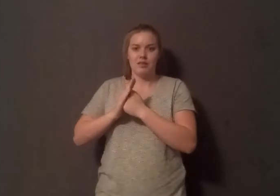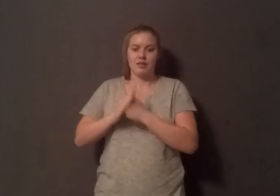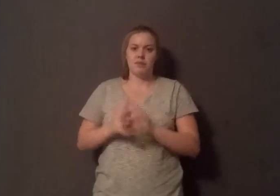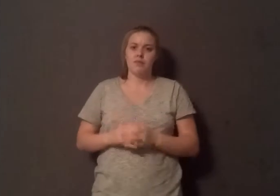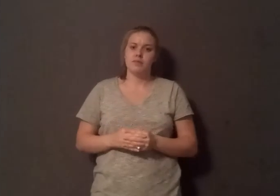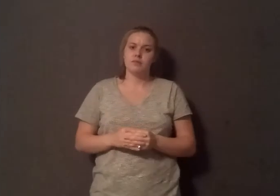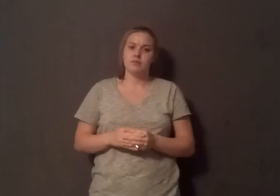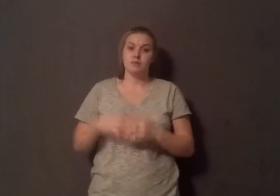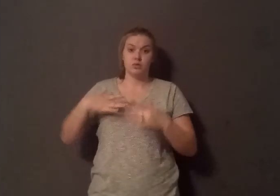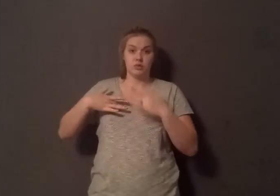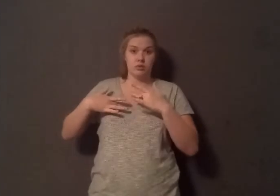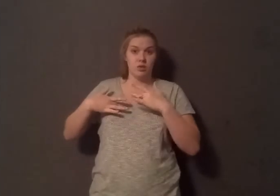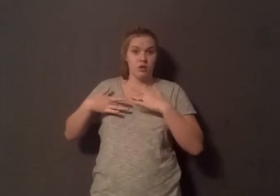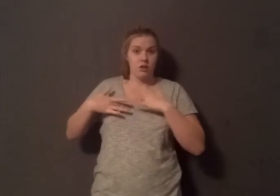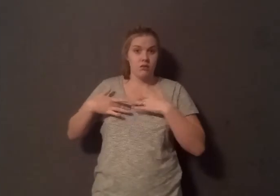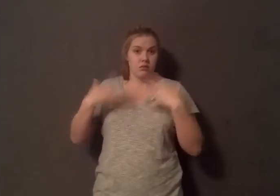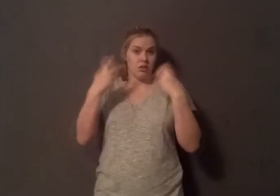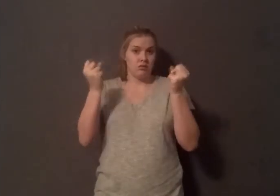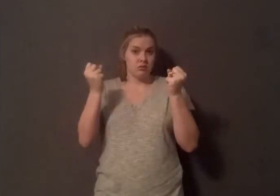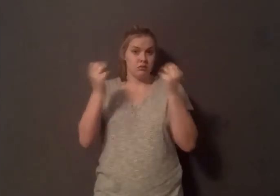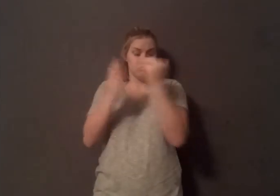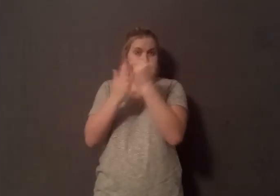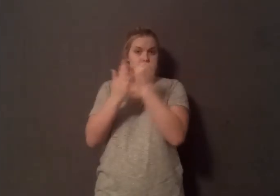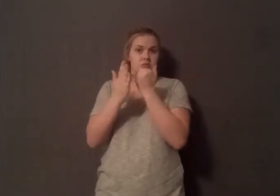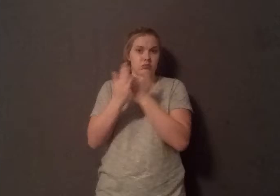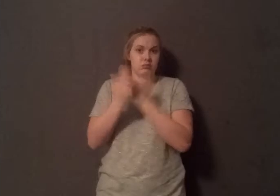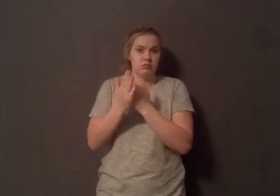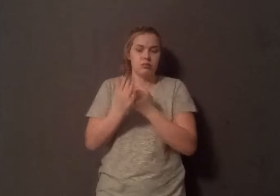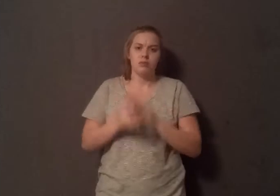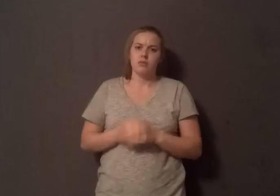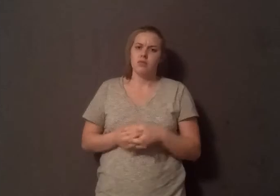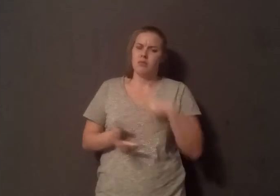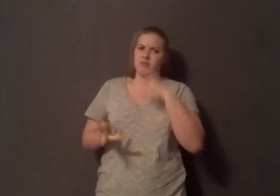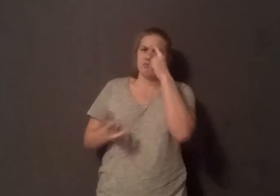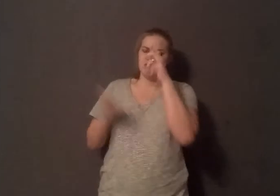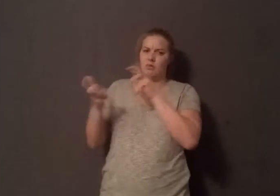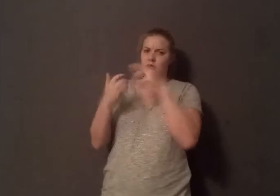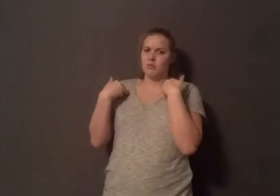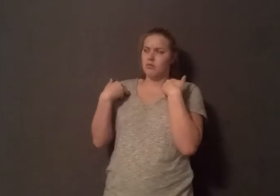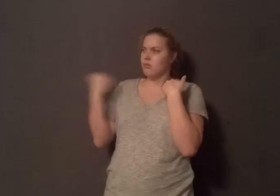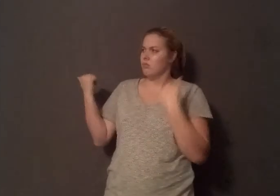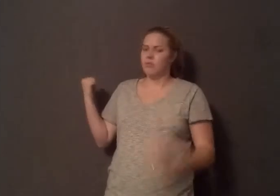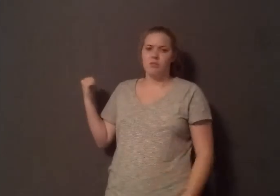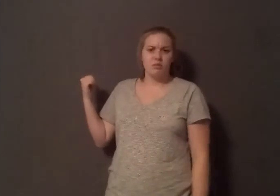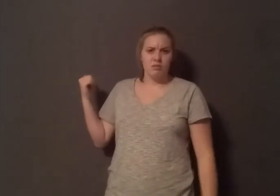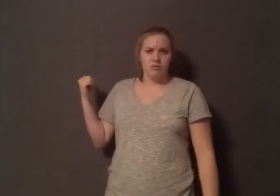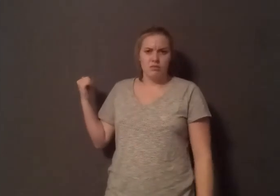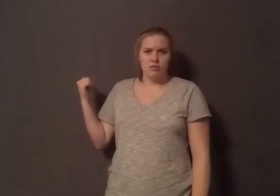recipes. And we were kind of bewildered by why there's a bunch of recipes on a whole section